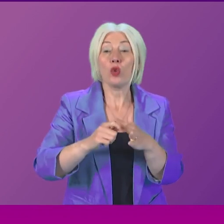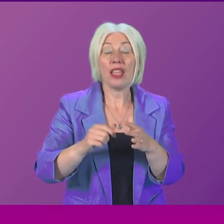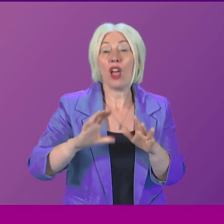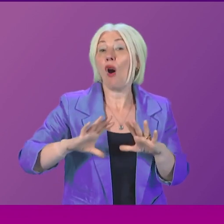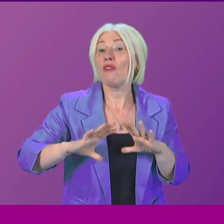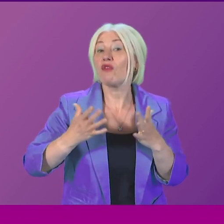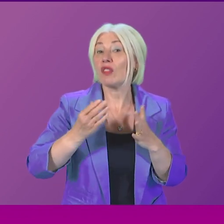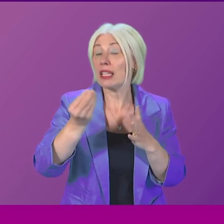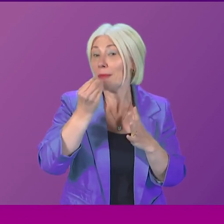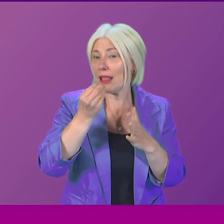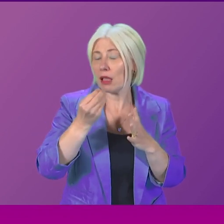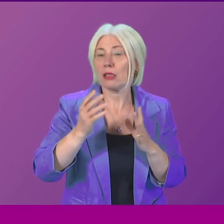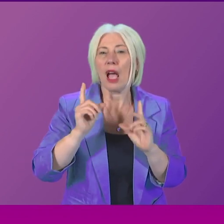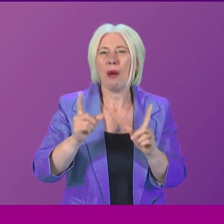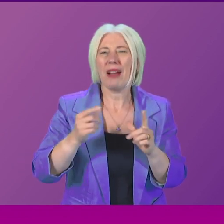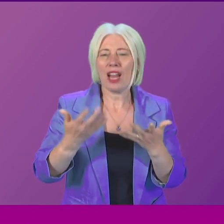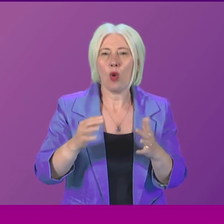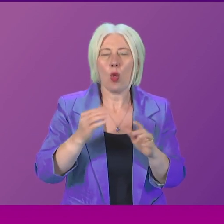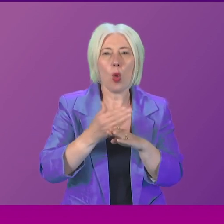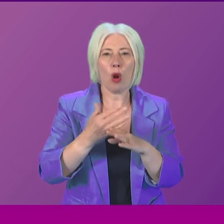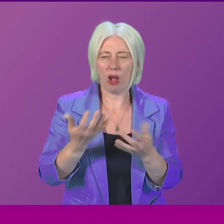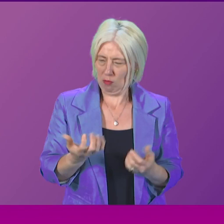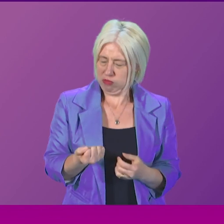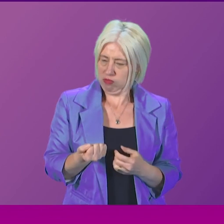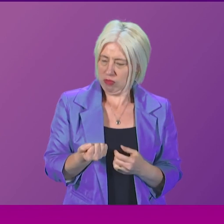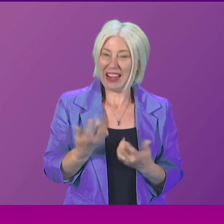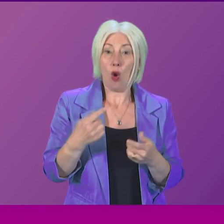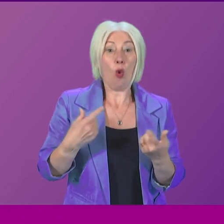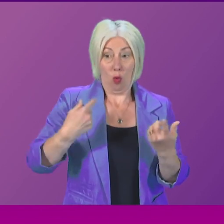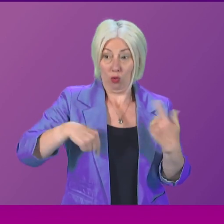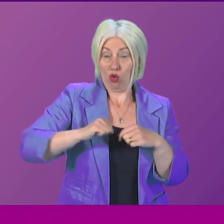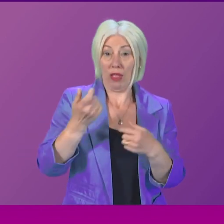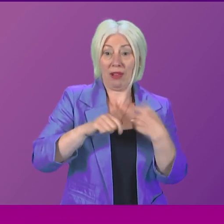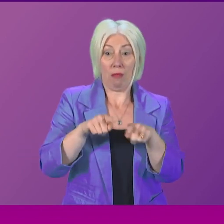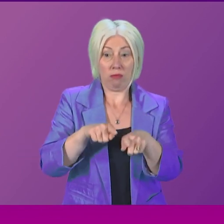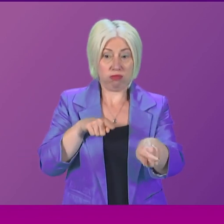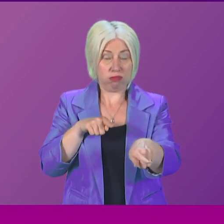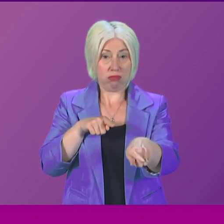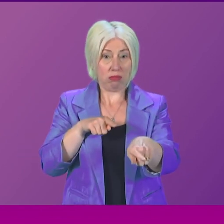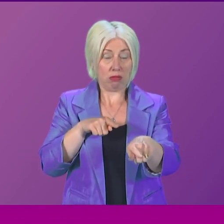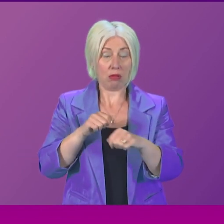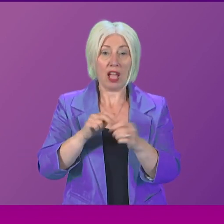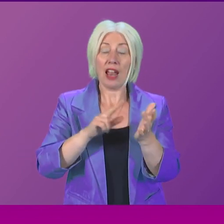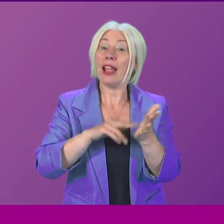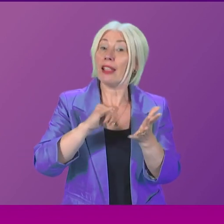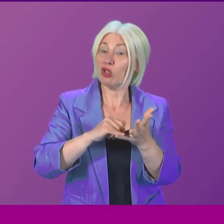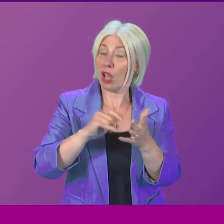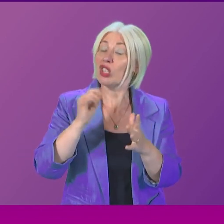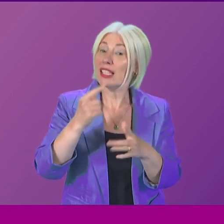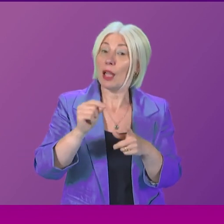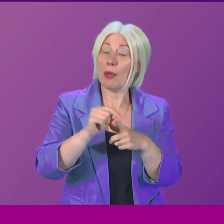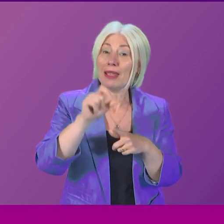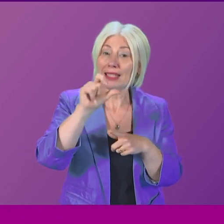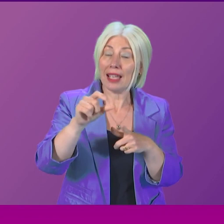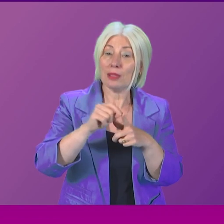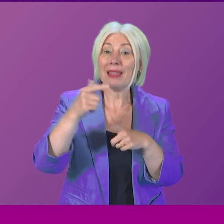But the work has stalled, First Minister, and we are falling behind. Under Nicola Sturgeon, the P6 and 7 expansion